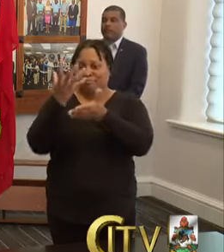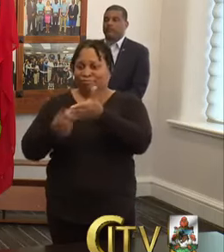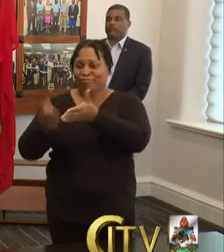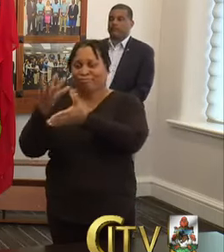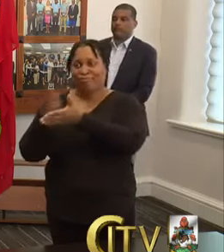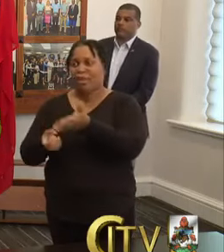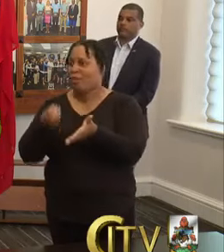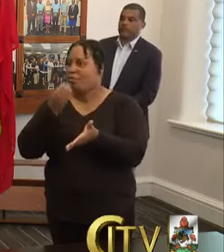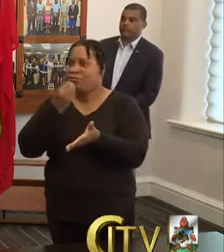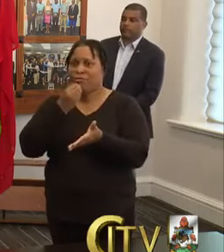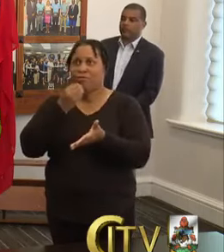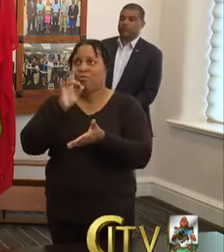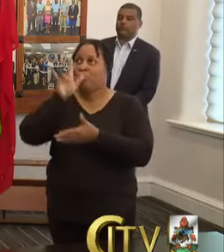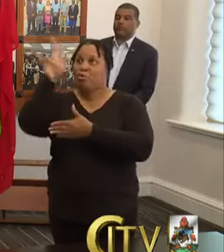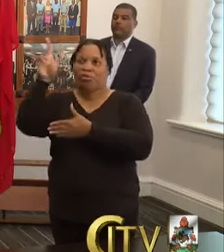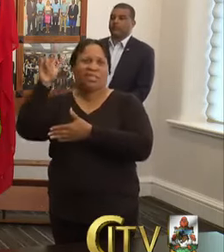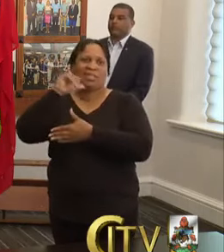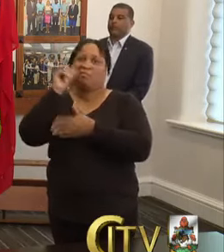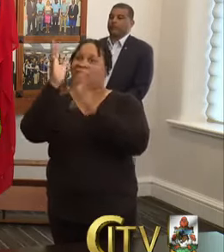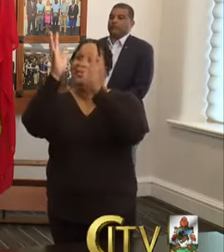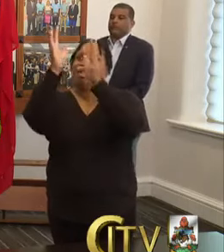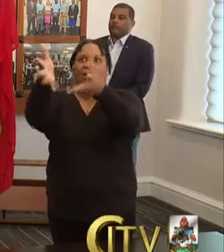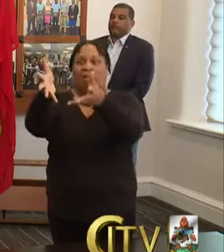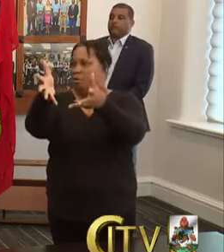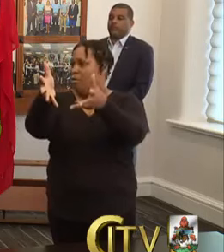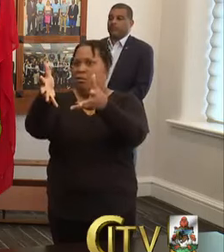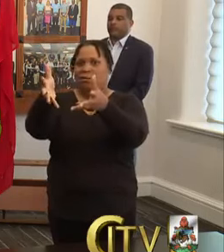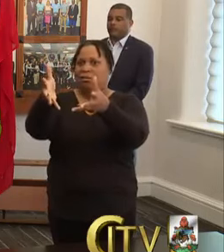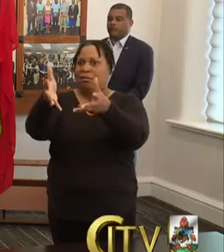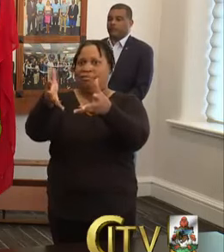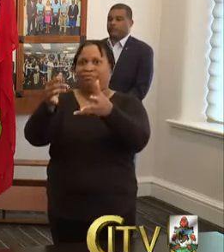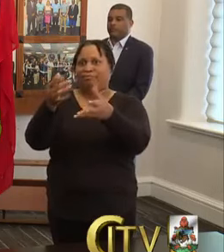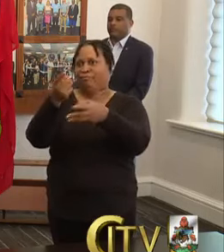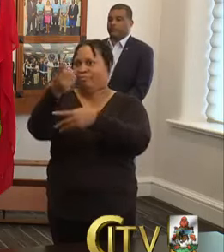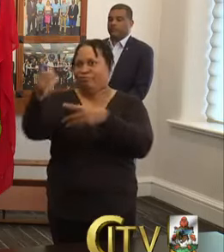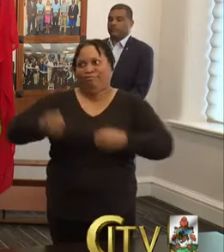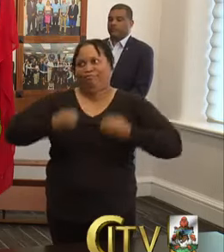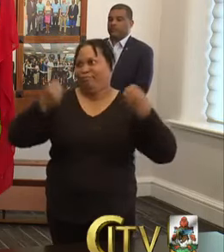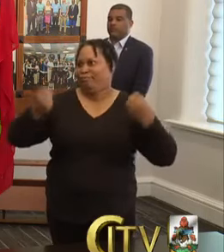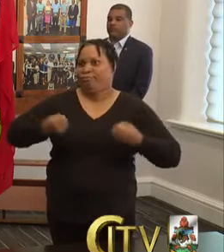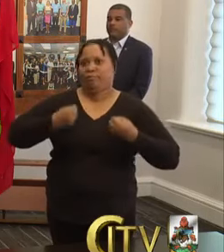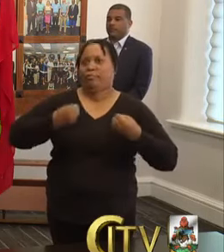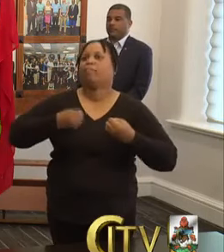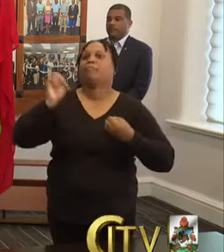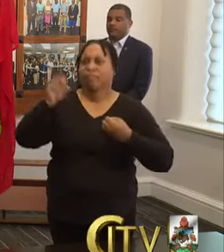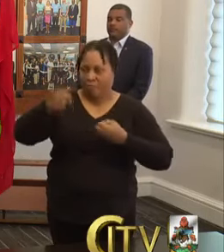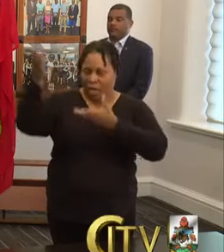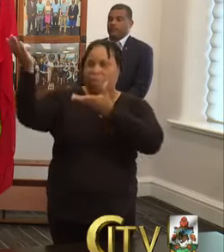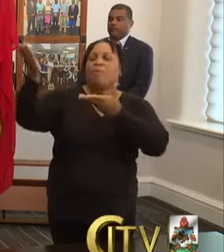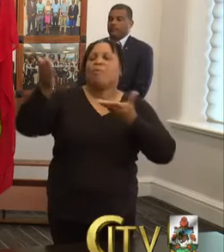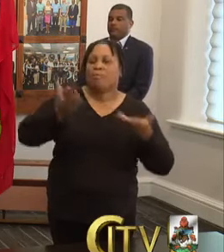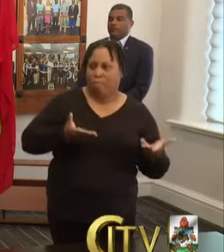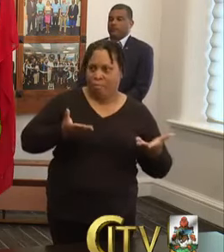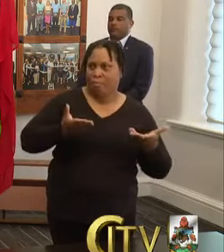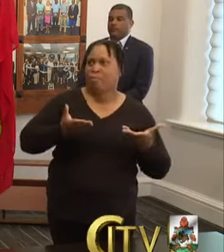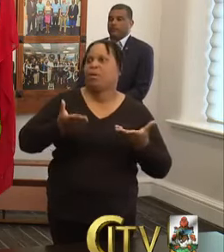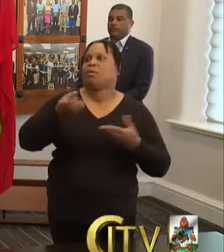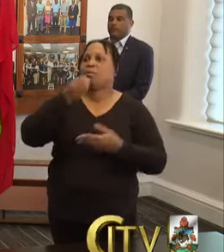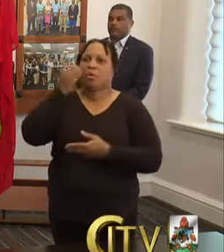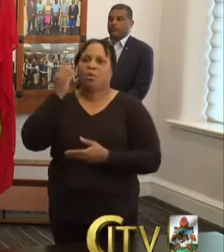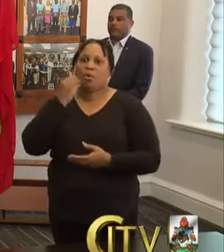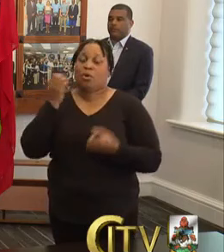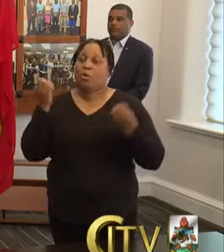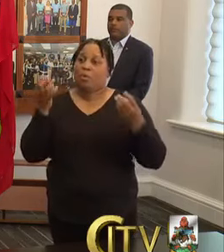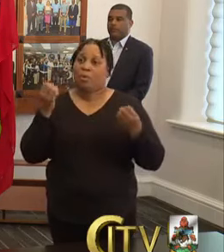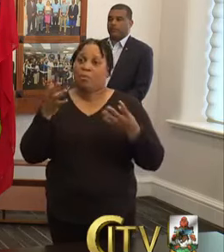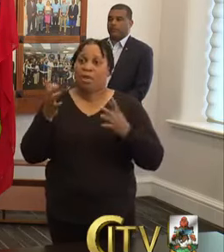I am not going to leave them overseas to fend for themselves. We will bring them home. There have been many that have been writing to me